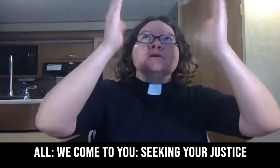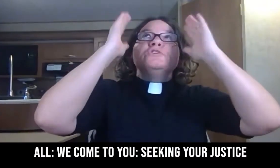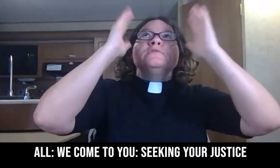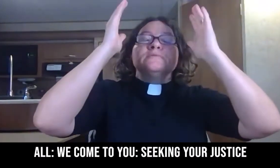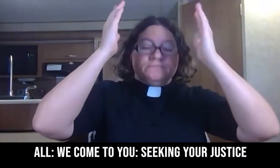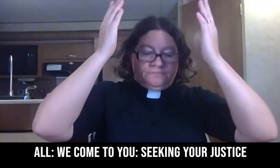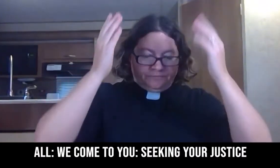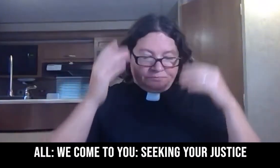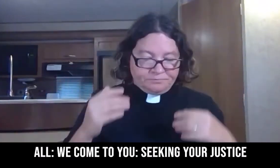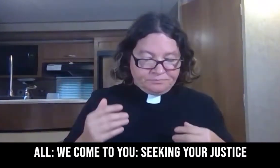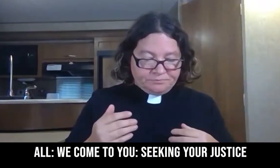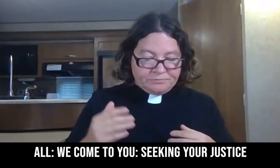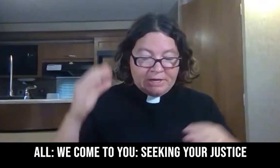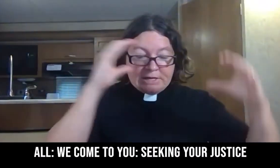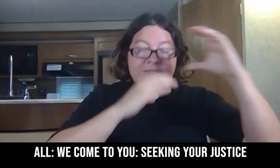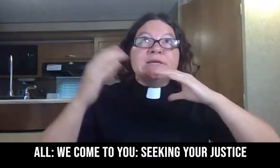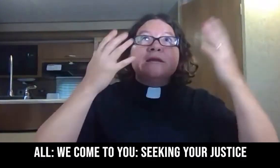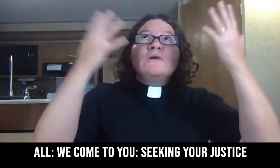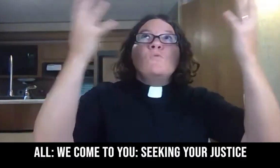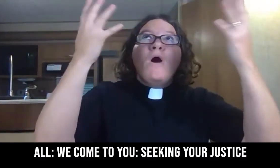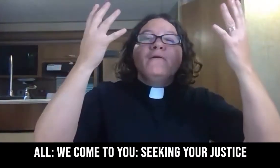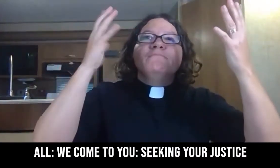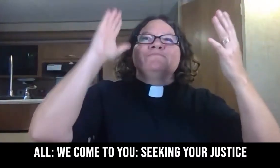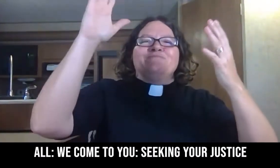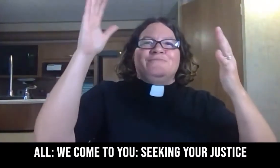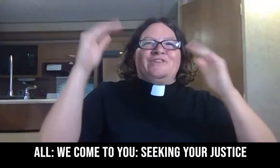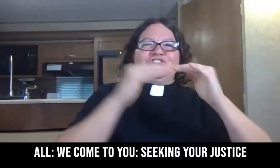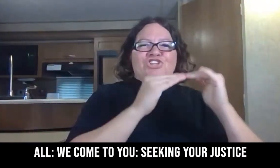we come to you seeking your justice